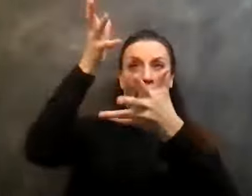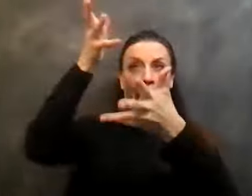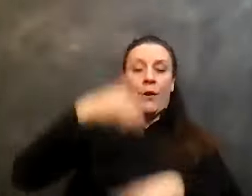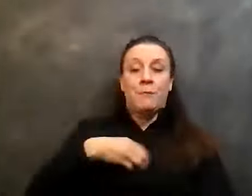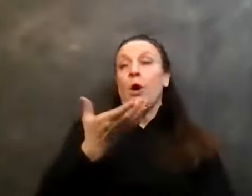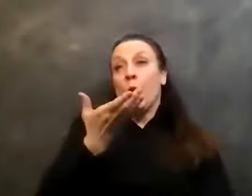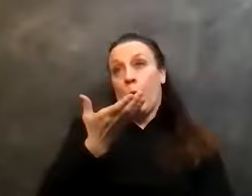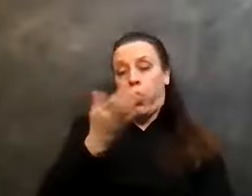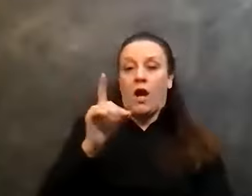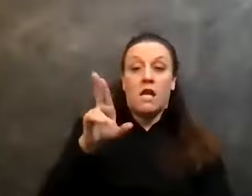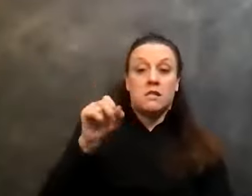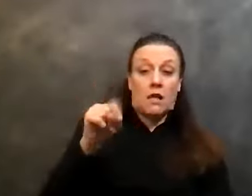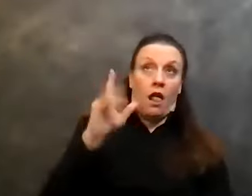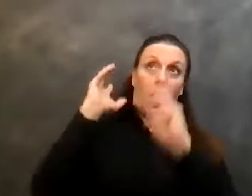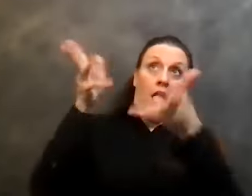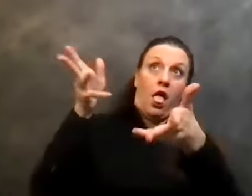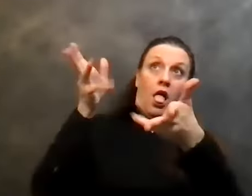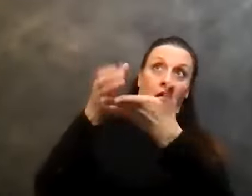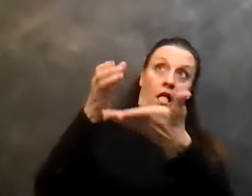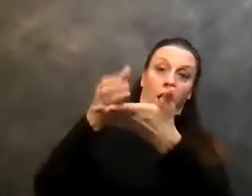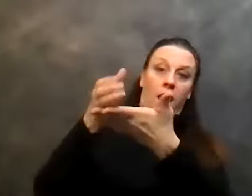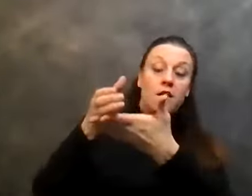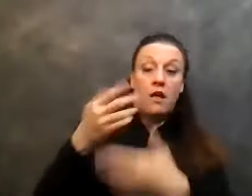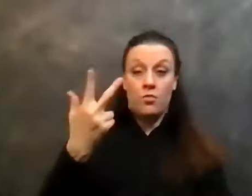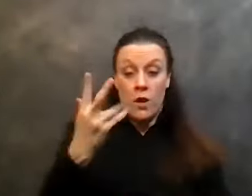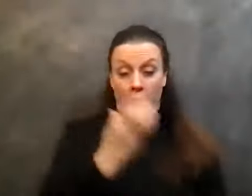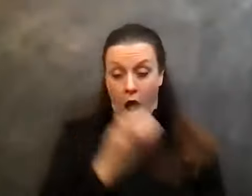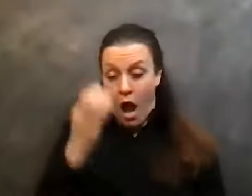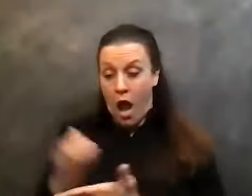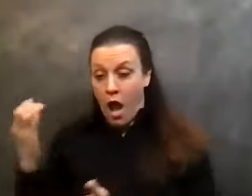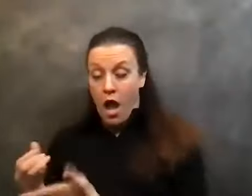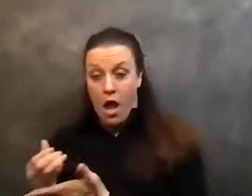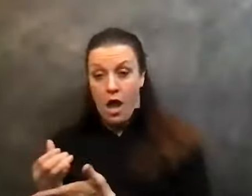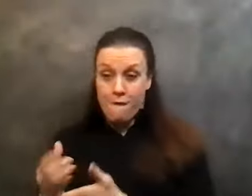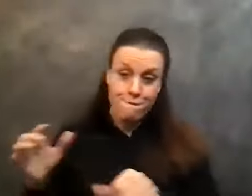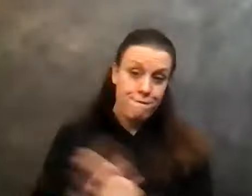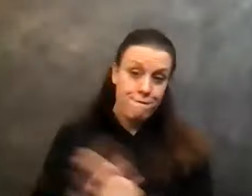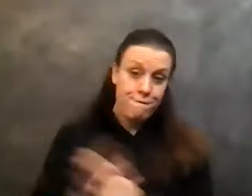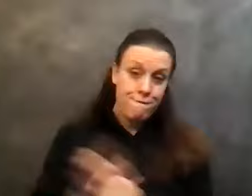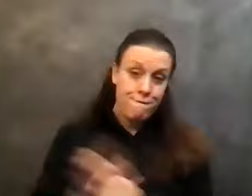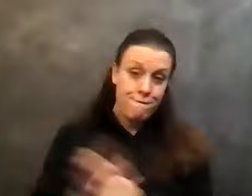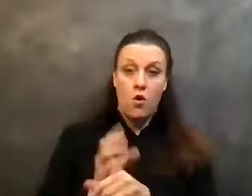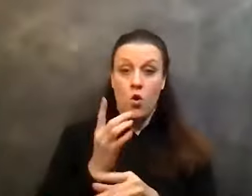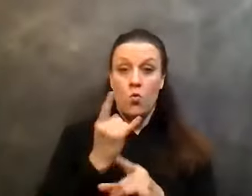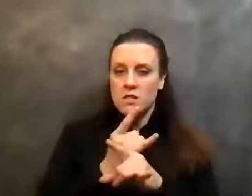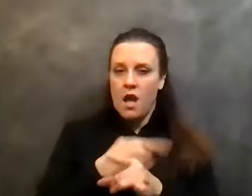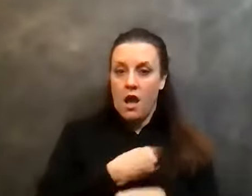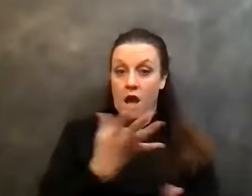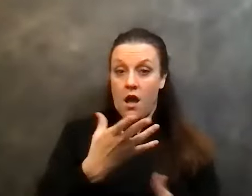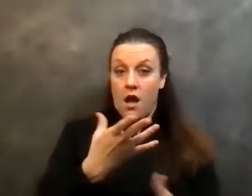took three water glasses and poured them full of Four Roses whiskey and handed them out. I had one and my two friends